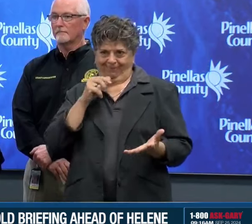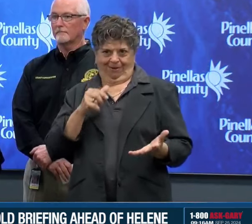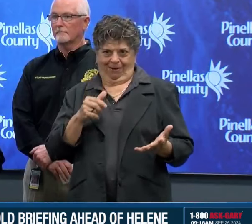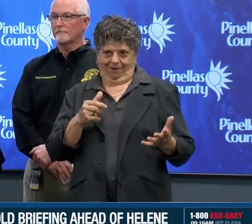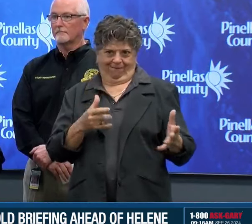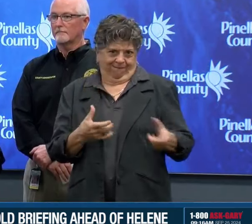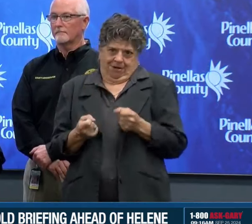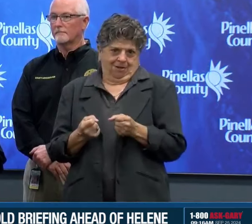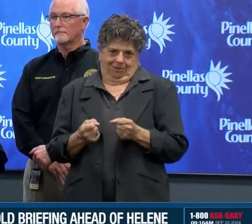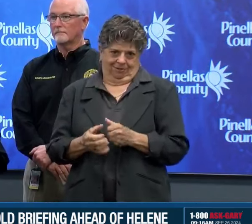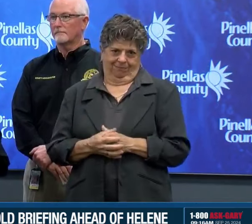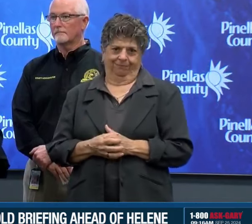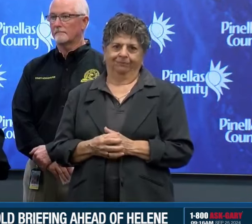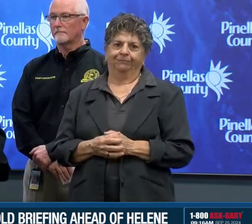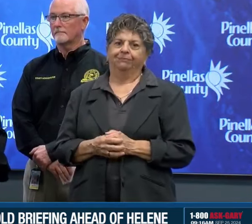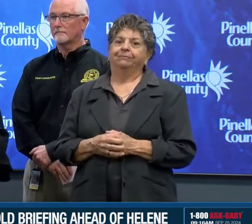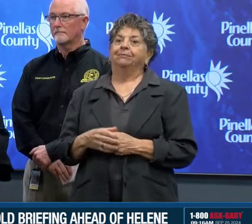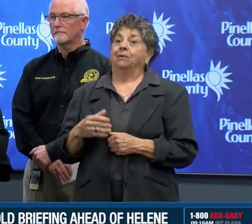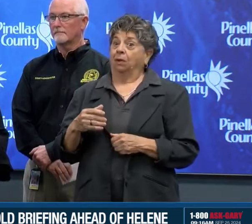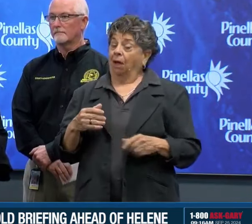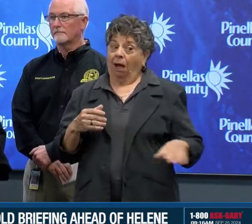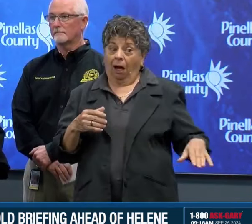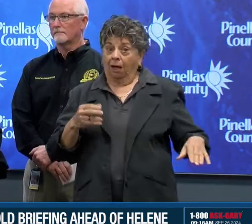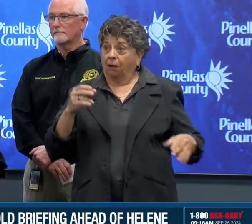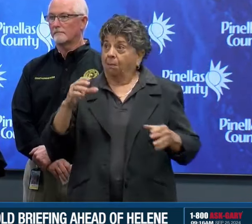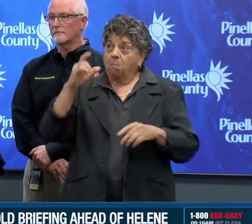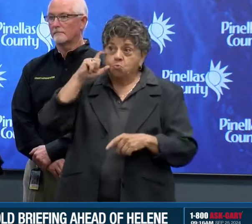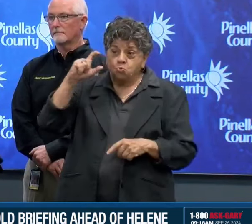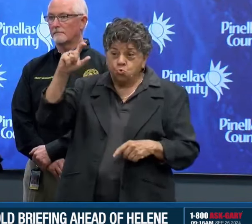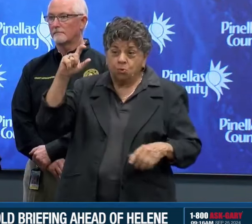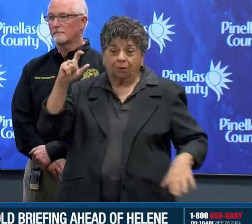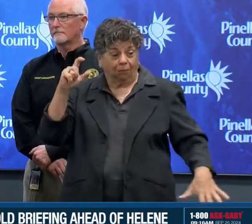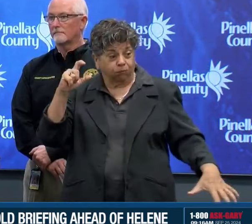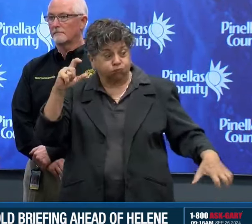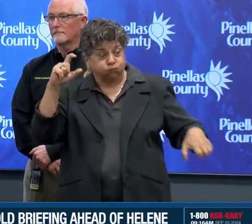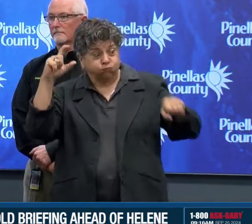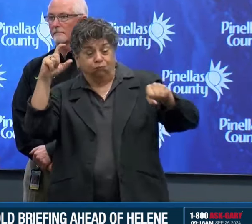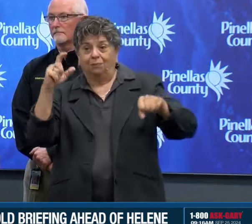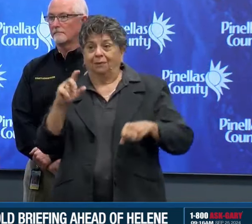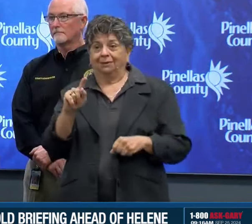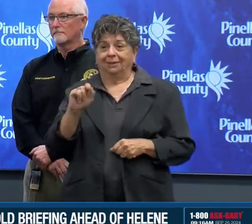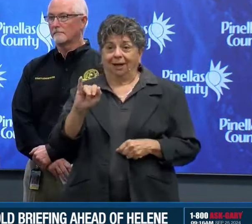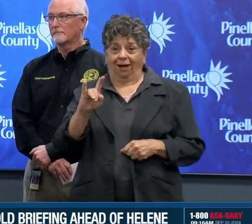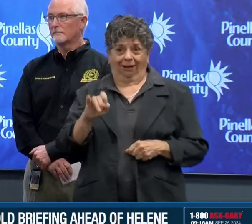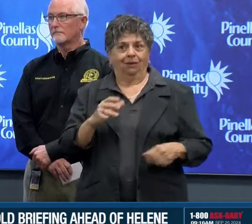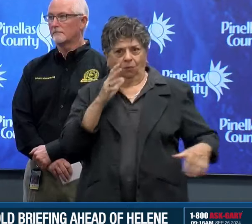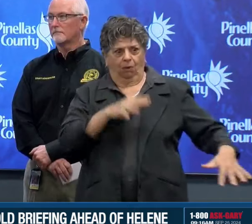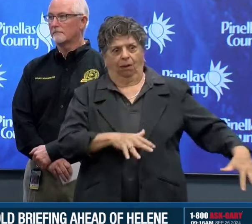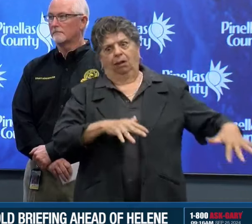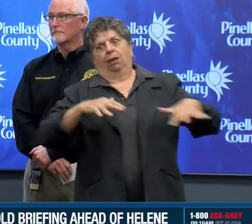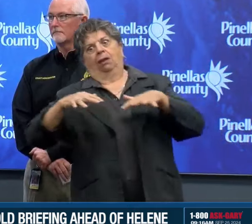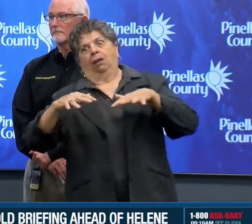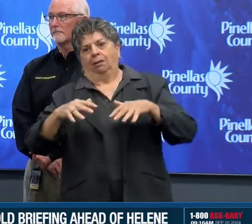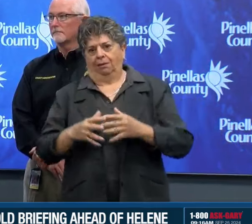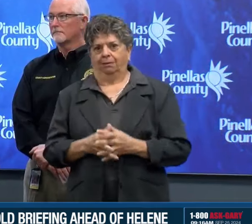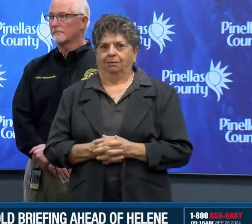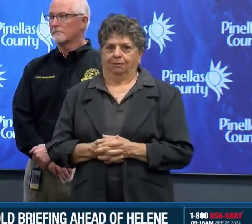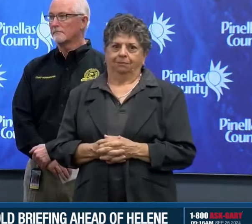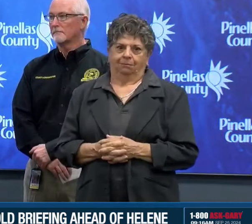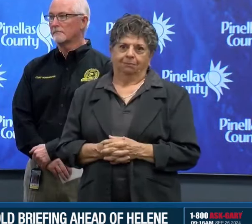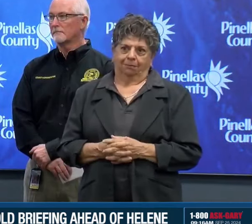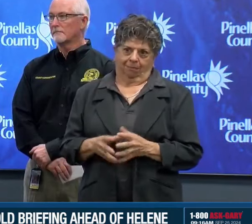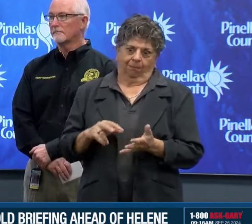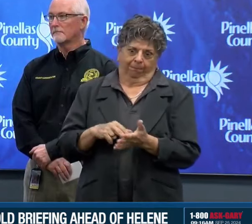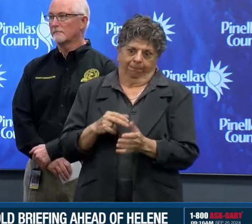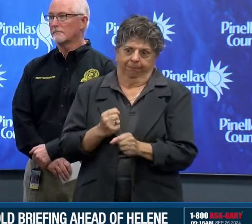tides. So areas that have high tide flooding, you know, this is going to be exacerbated and this is going to be much higher